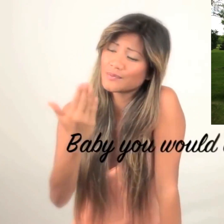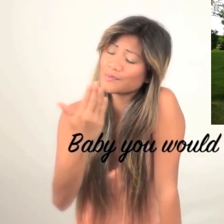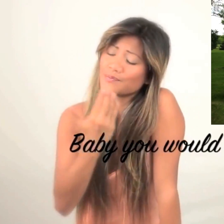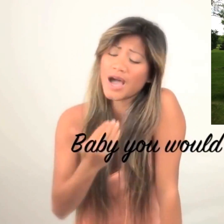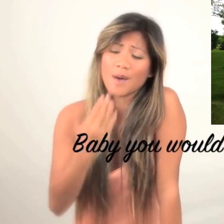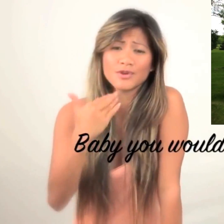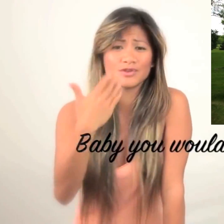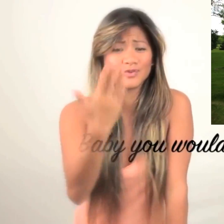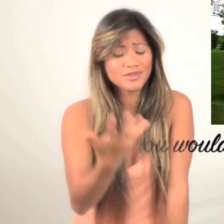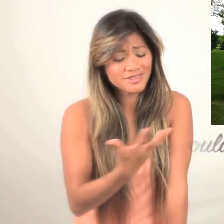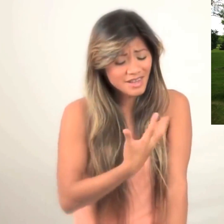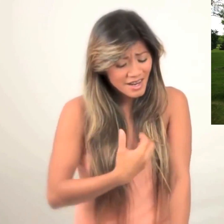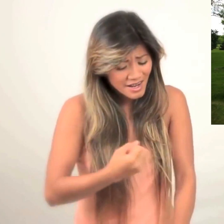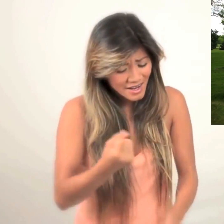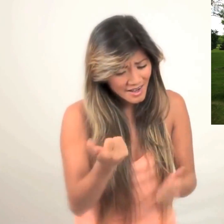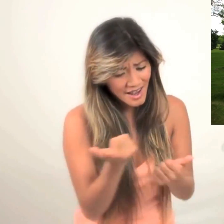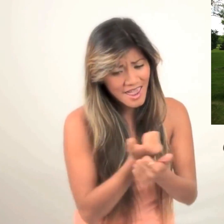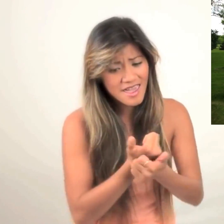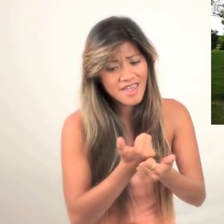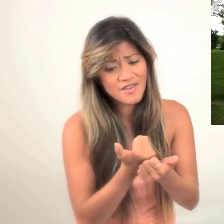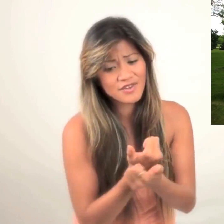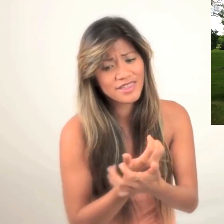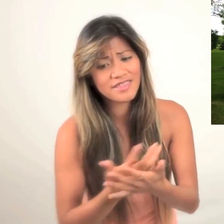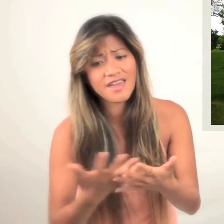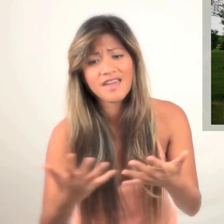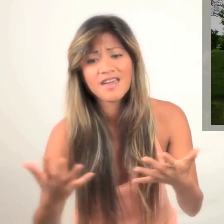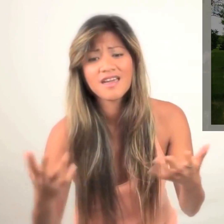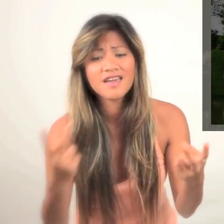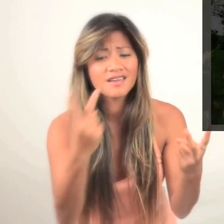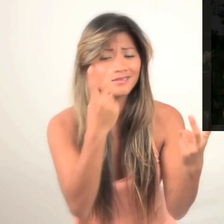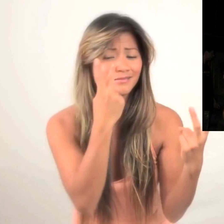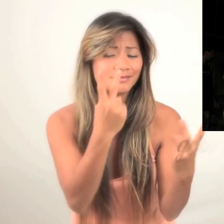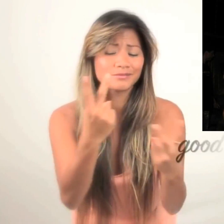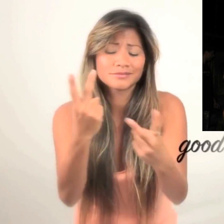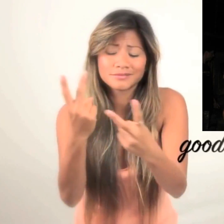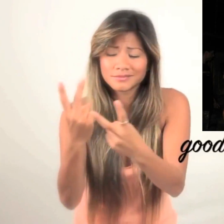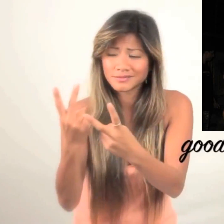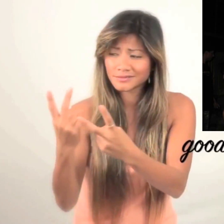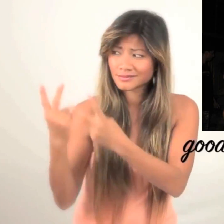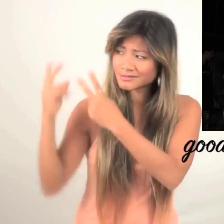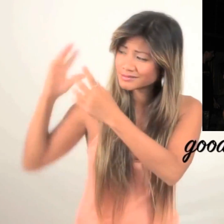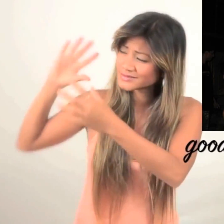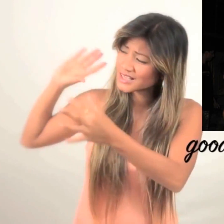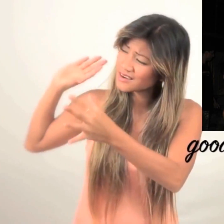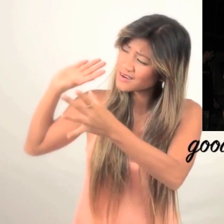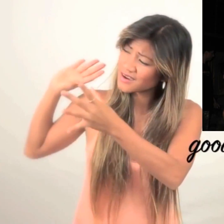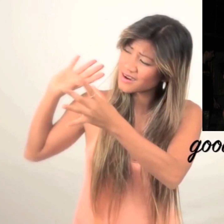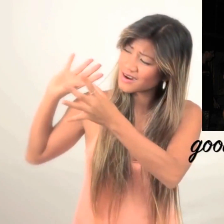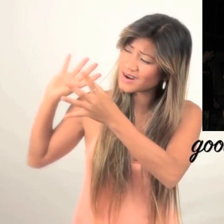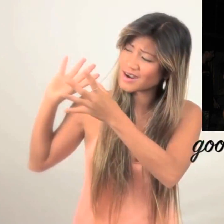Baby, you would take away everything Good in my life